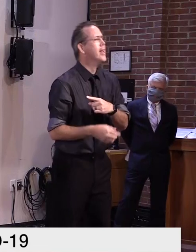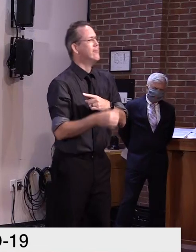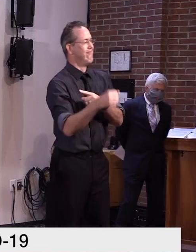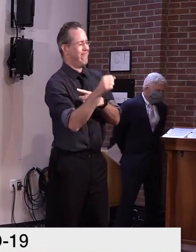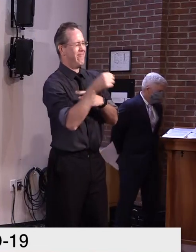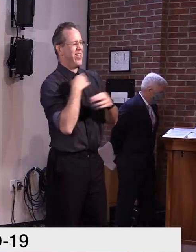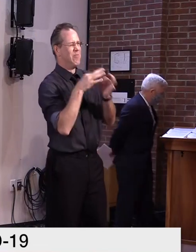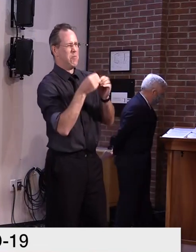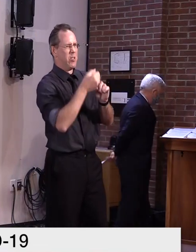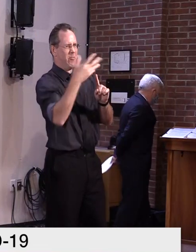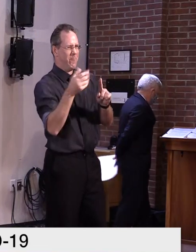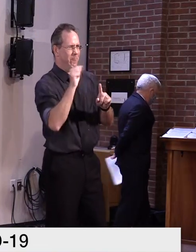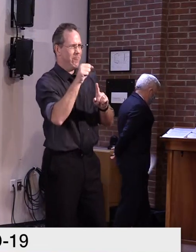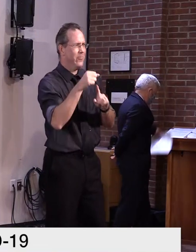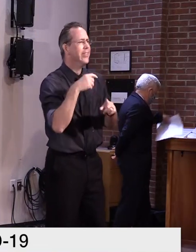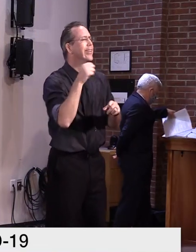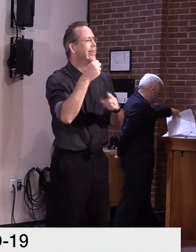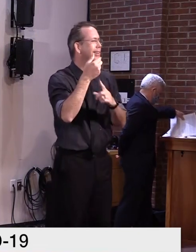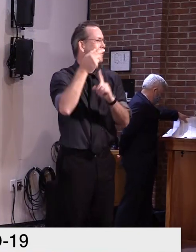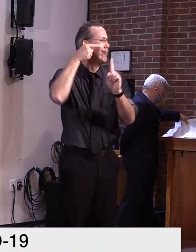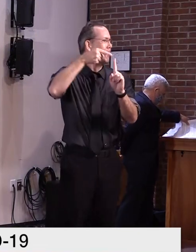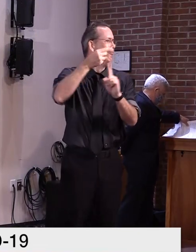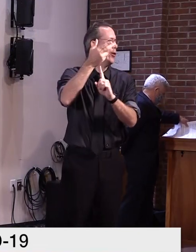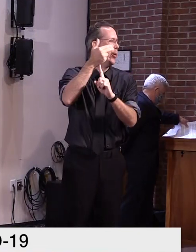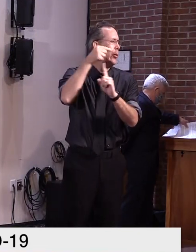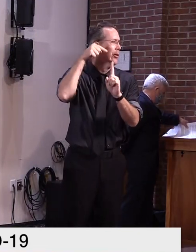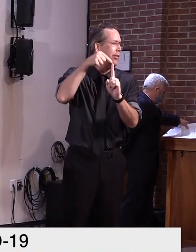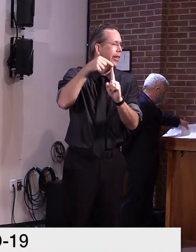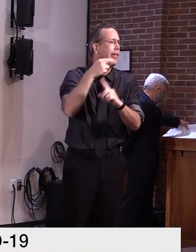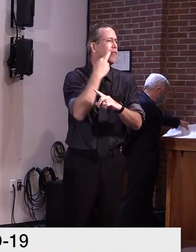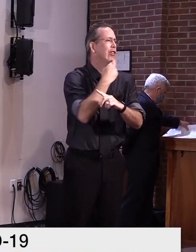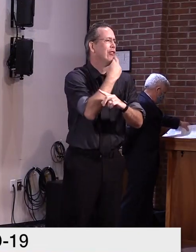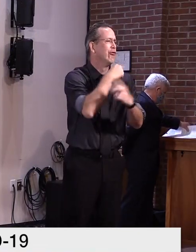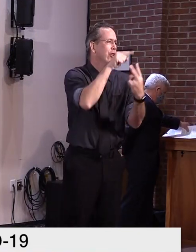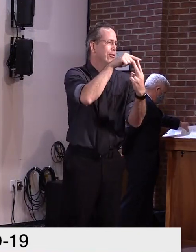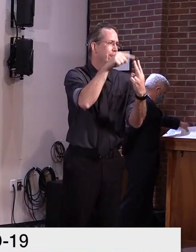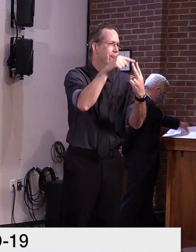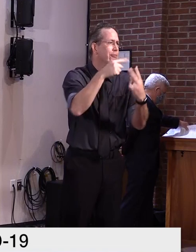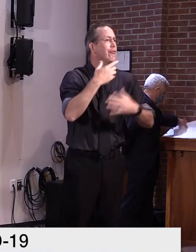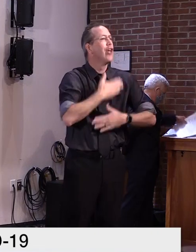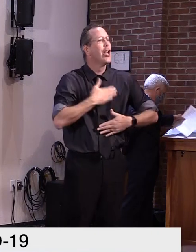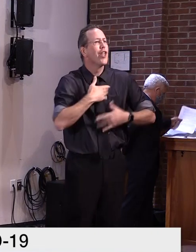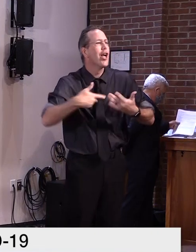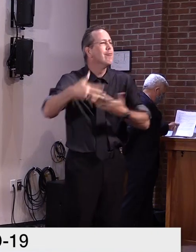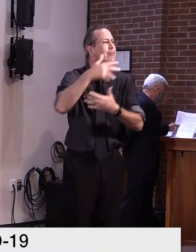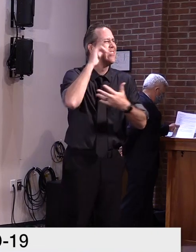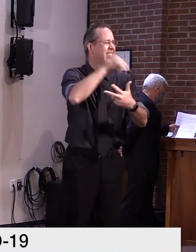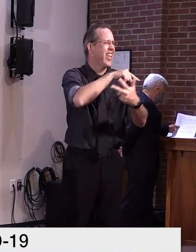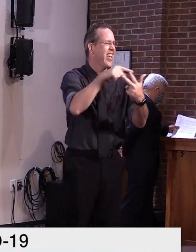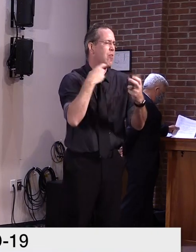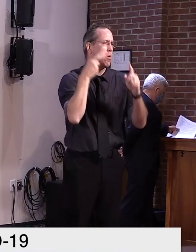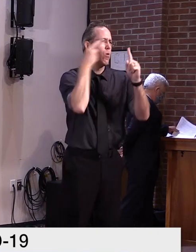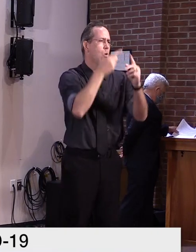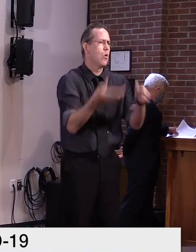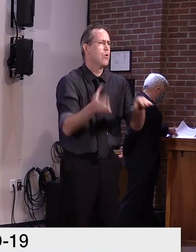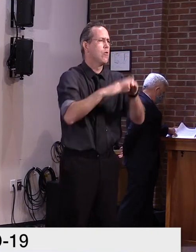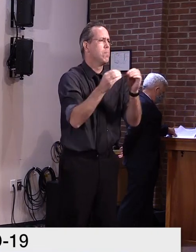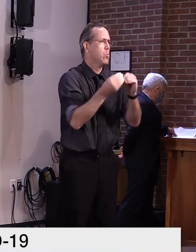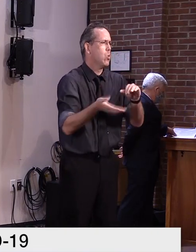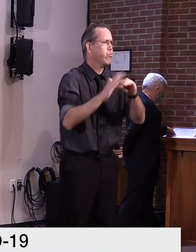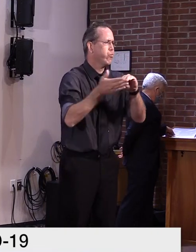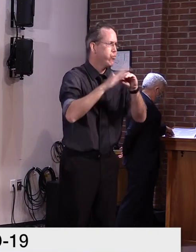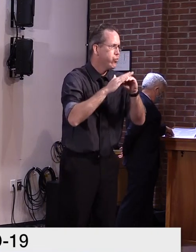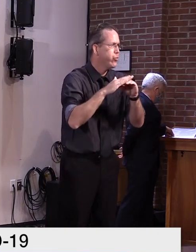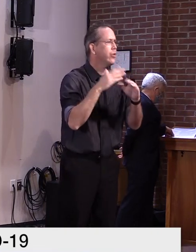affected, uh, greatly affected, uh, in, uh, in terms of the entire pandemic and, and most at